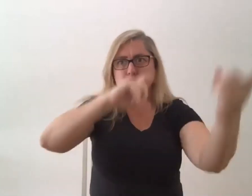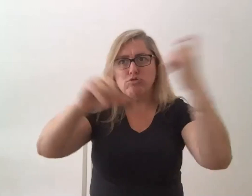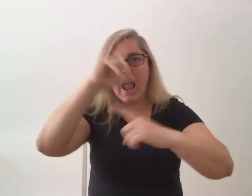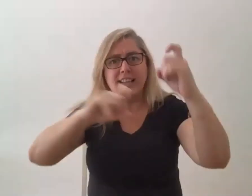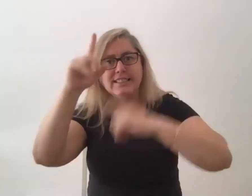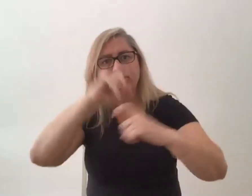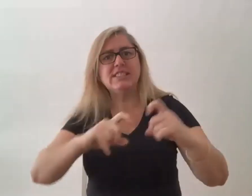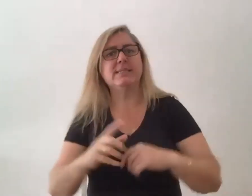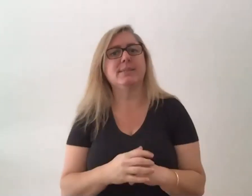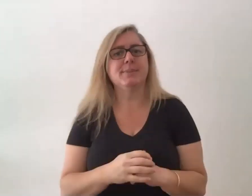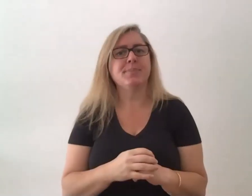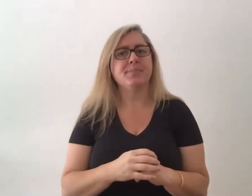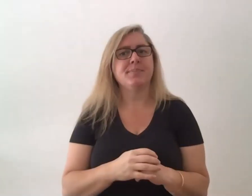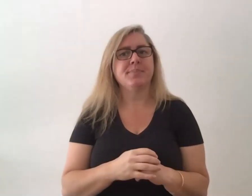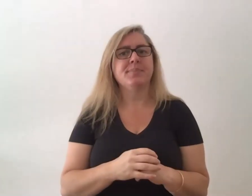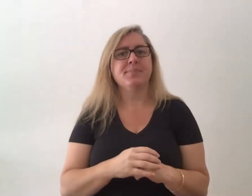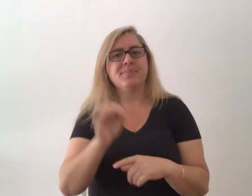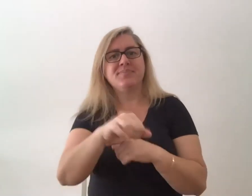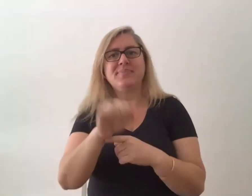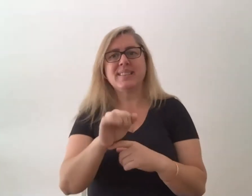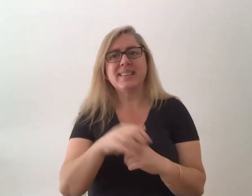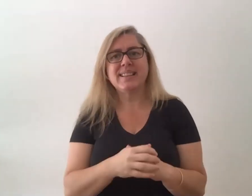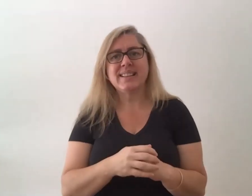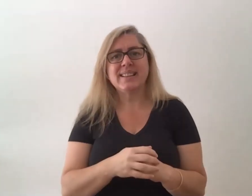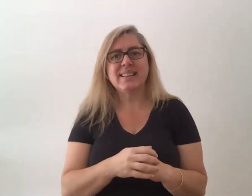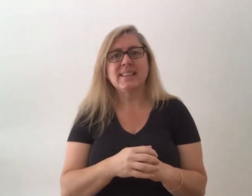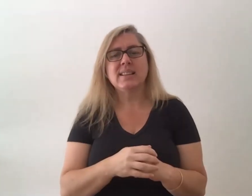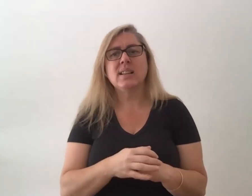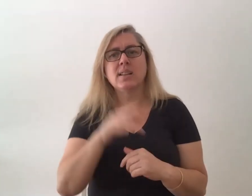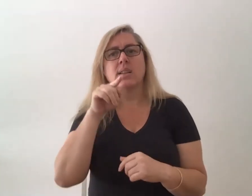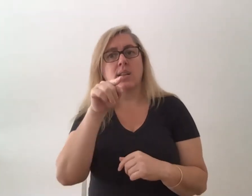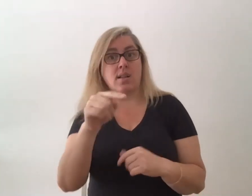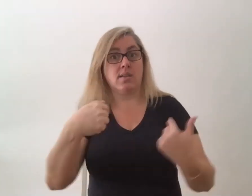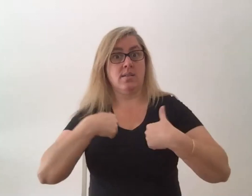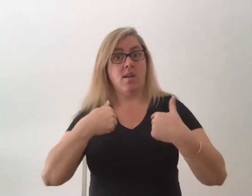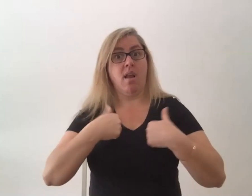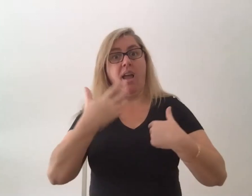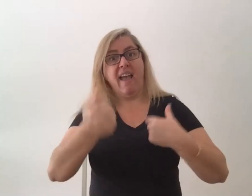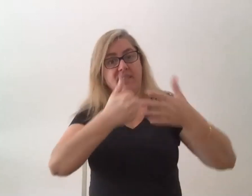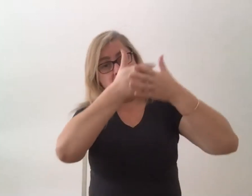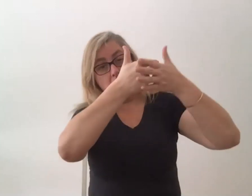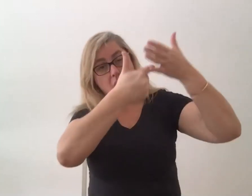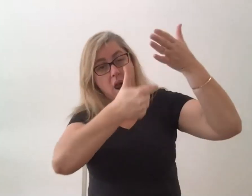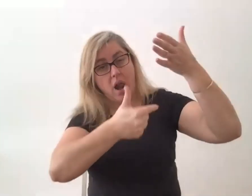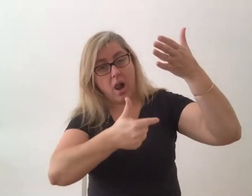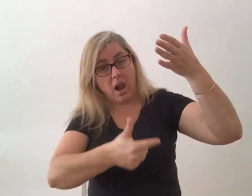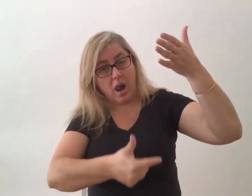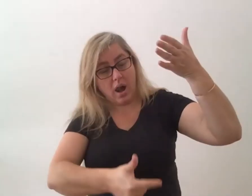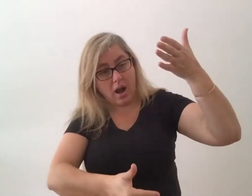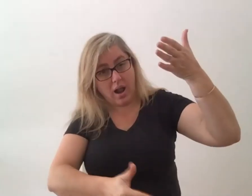yeah. I mean, I've got a list as long as my entire body that we could talk about. But